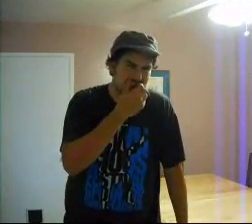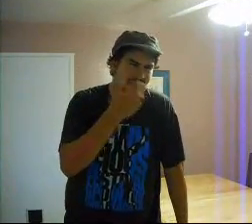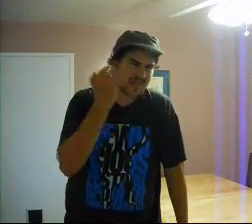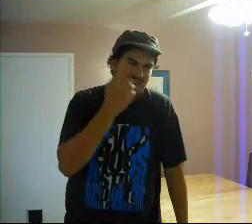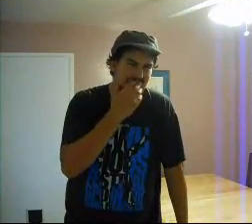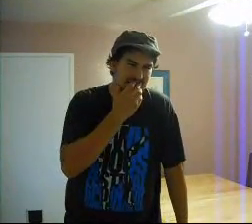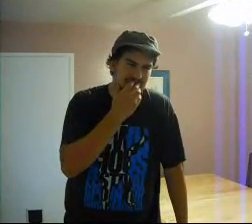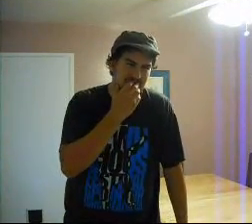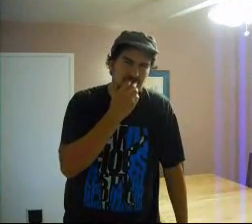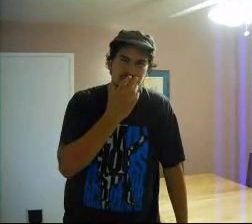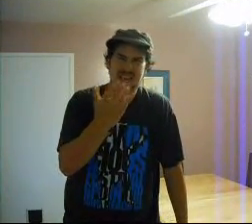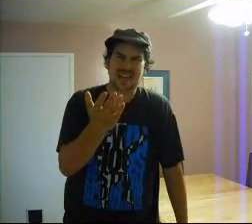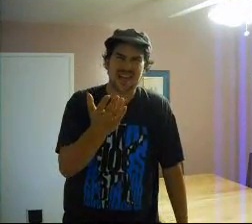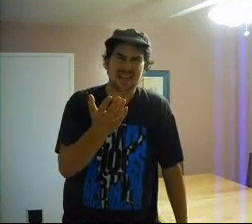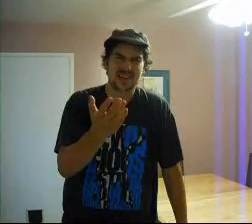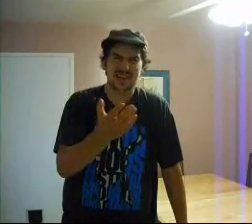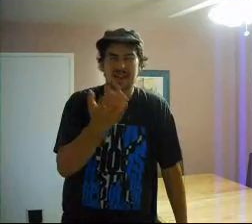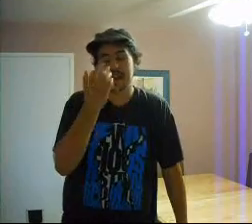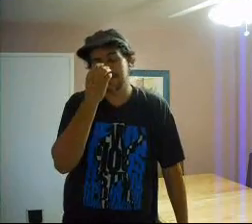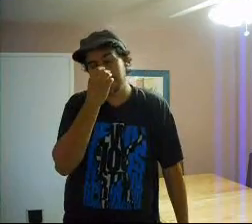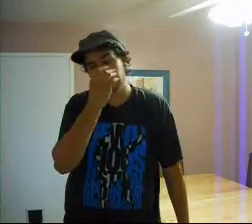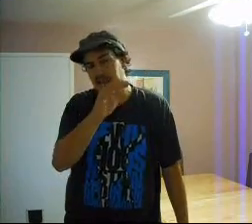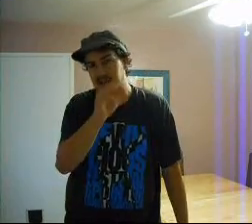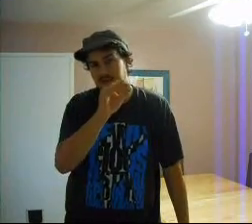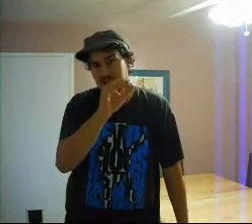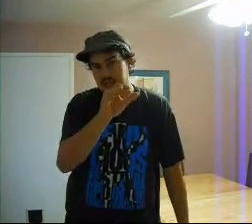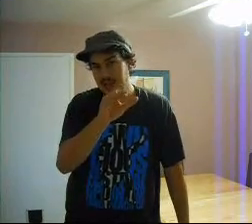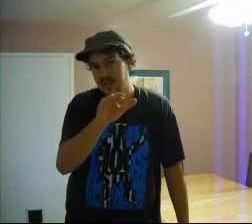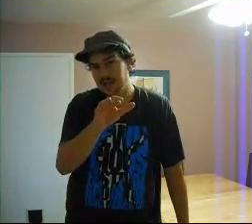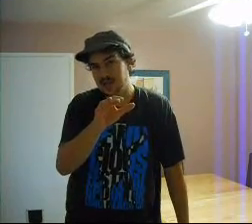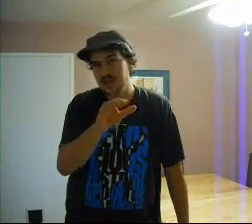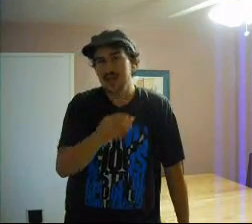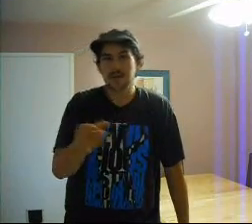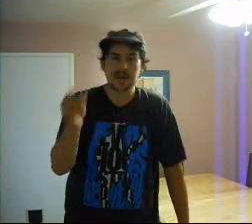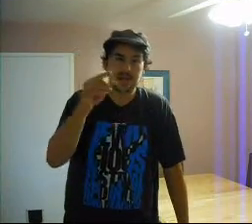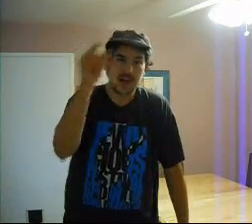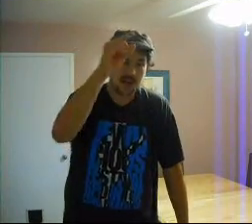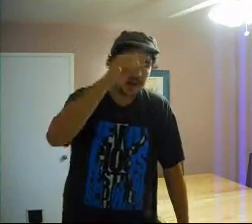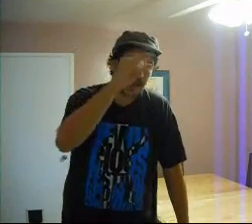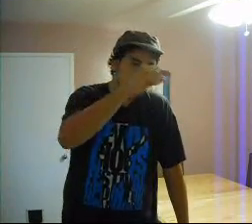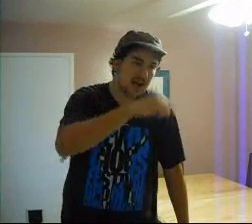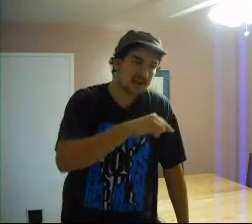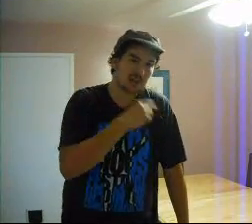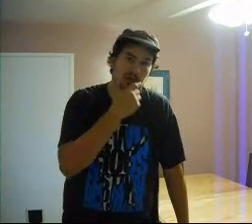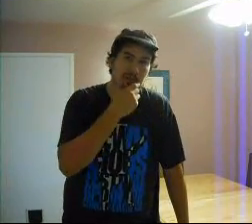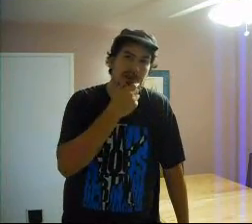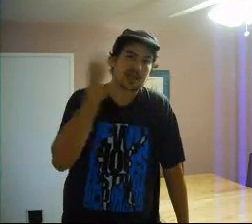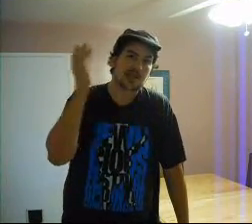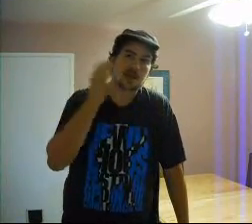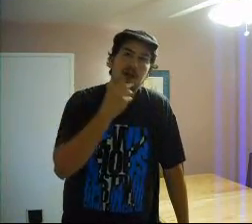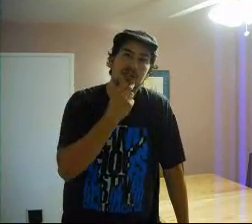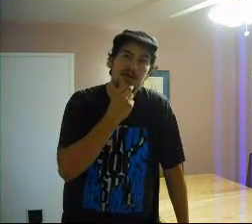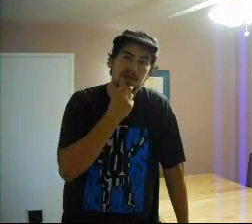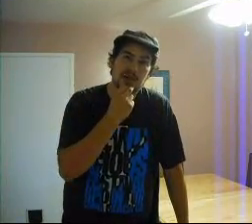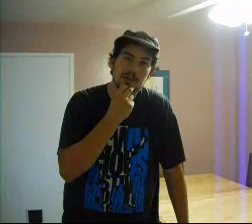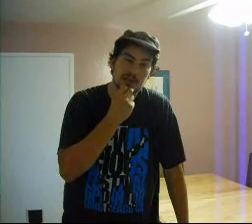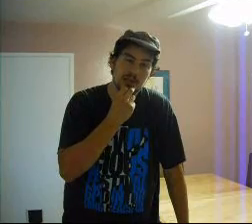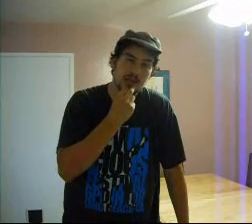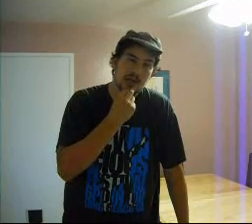even say that stuff in Shul. B'Yitayn Lecha. If I said B'Yitayn Lecha. By the time I got out of Shul. It would be like two hours after Shabbos. Um.